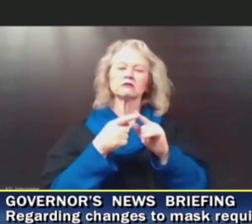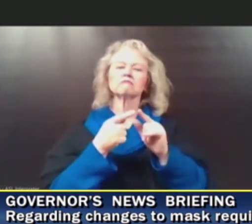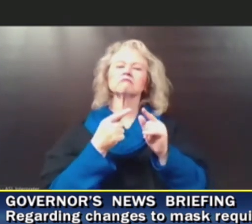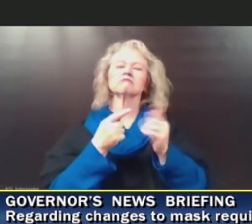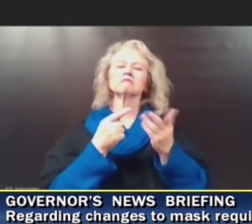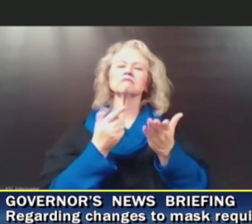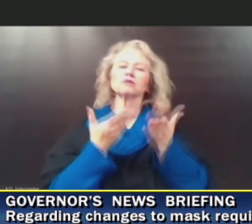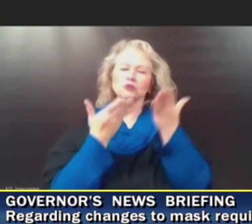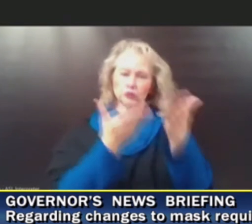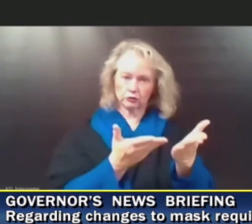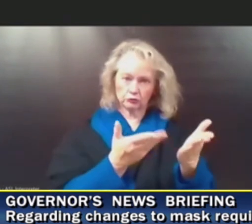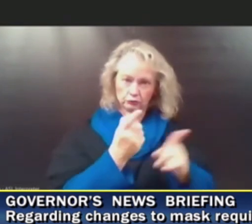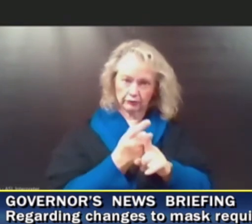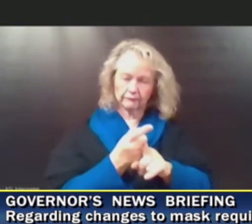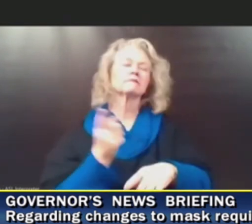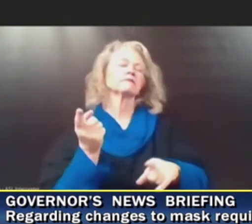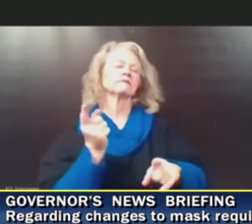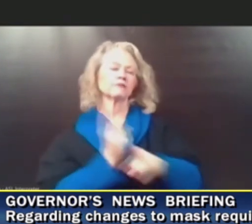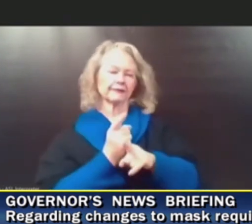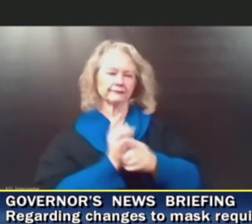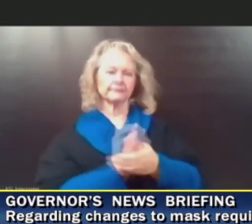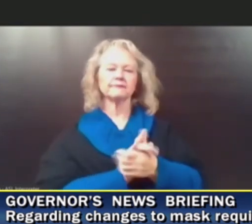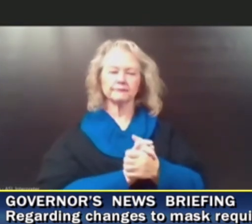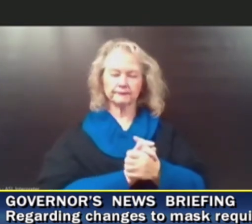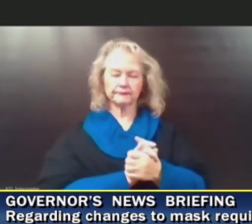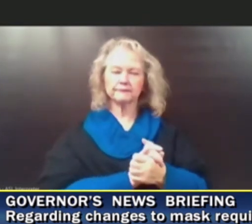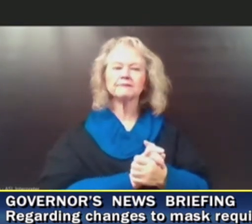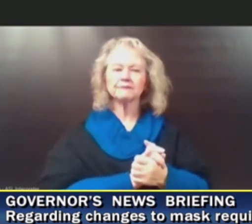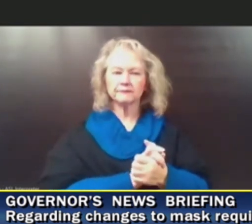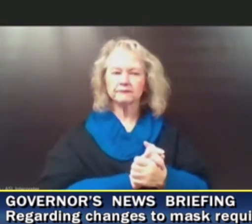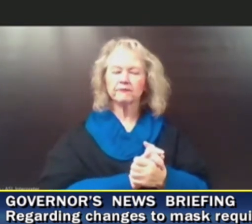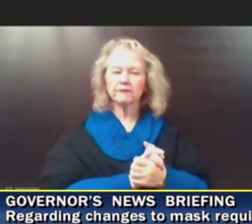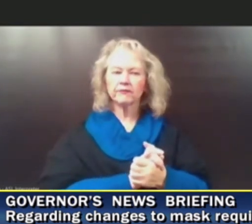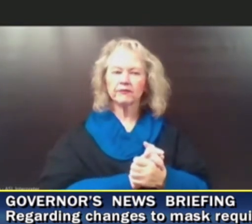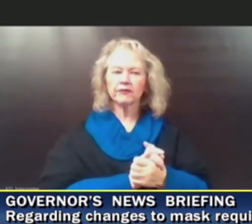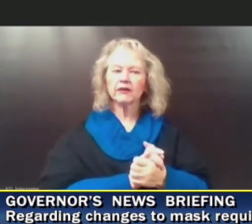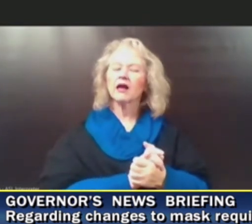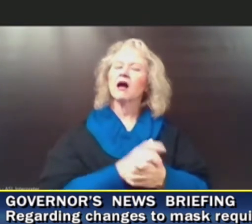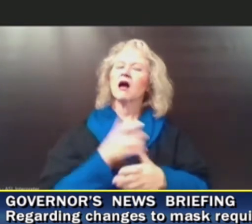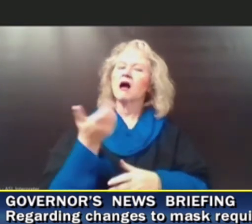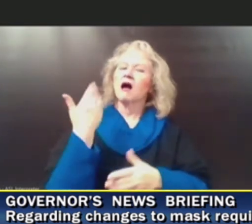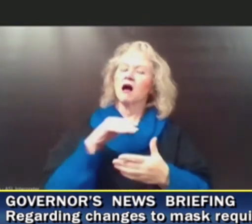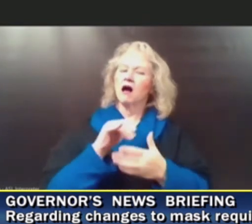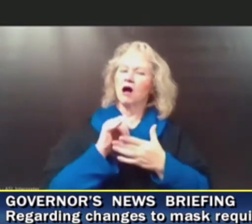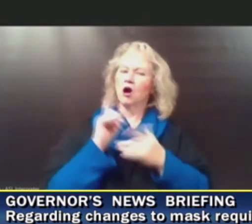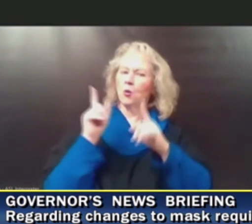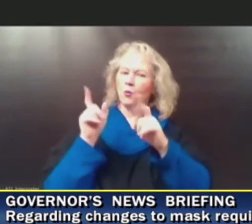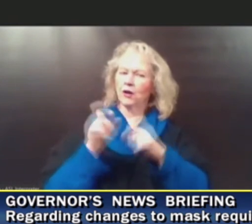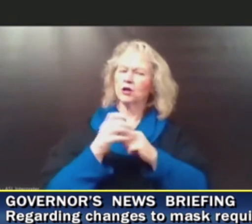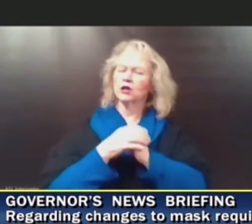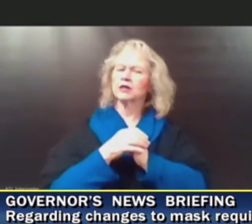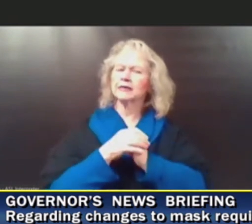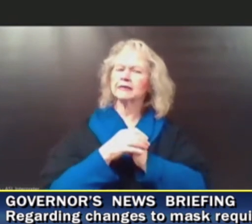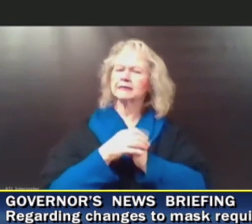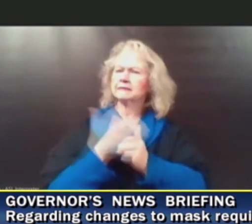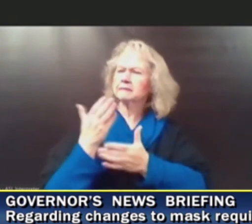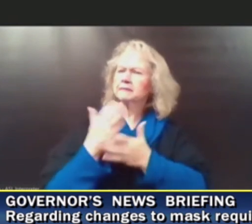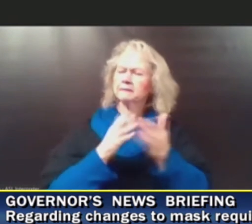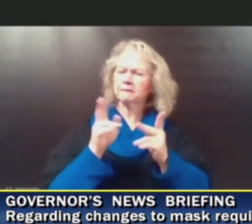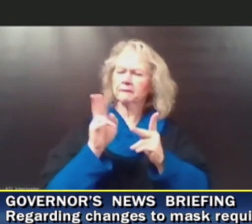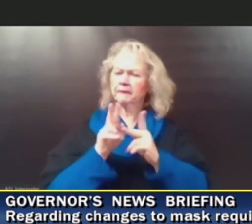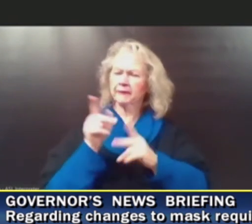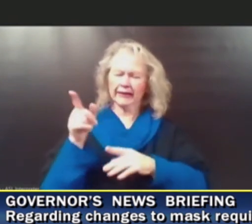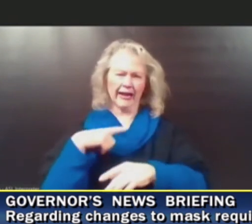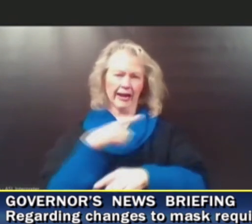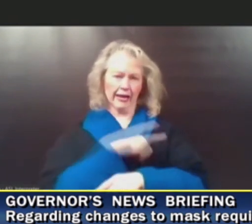individuals? Correct. Okay, and then the other one had was there was some reporting that members of the legislature